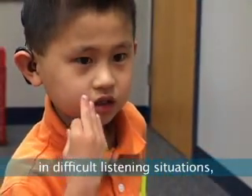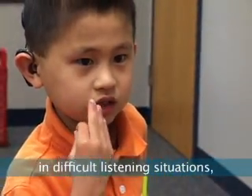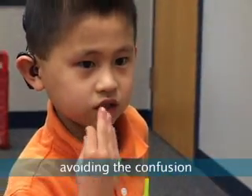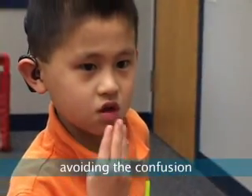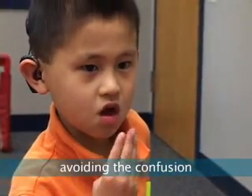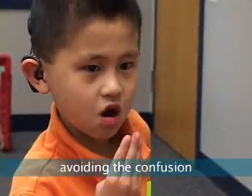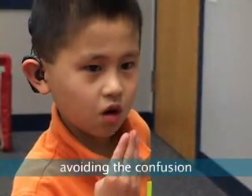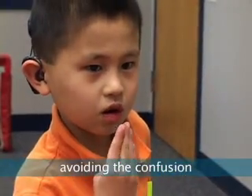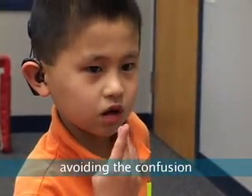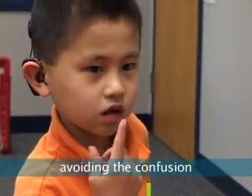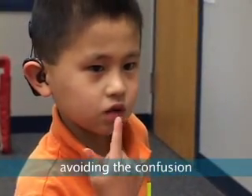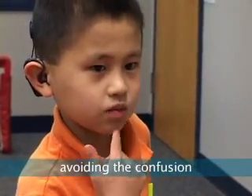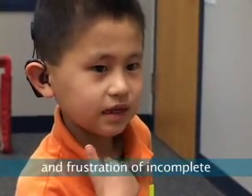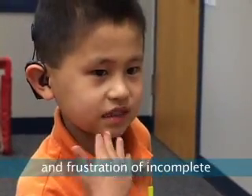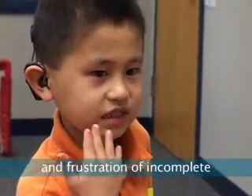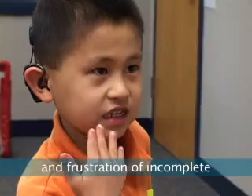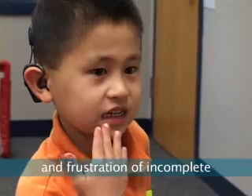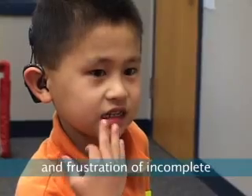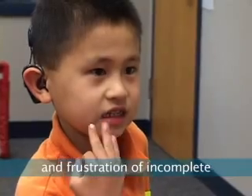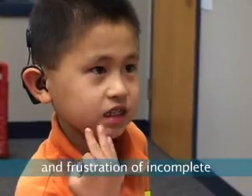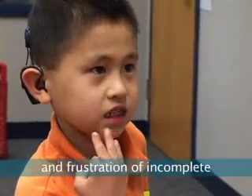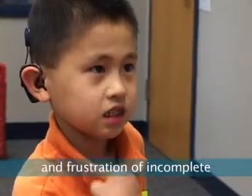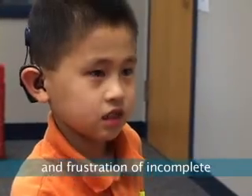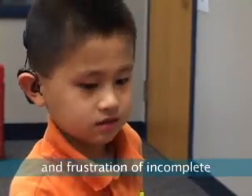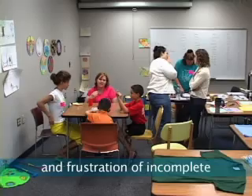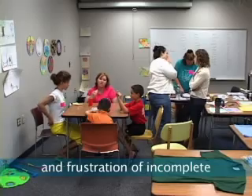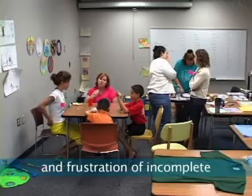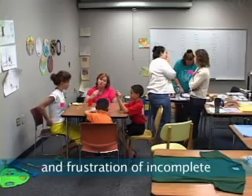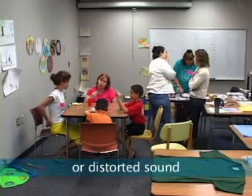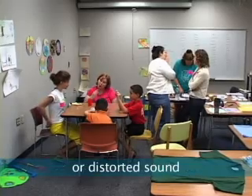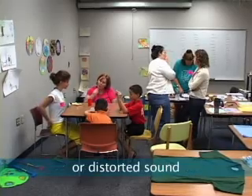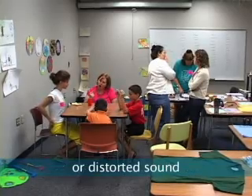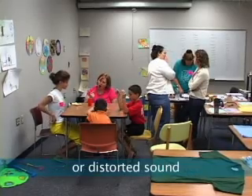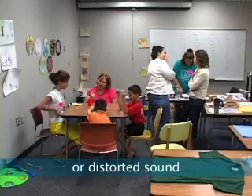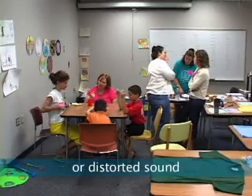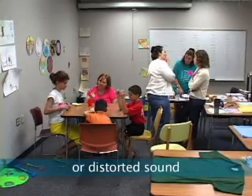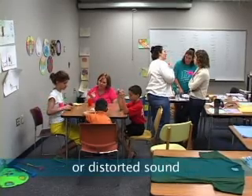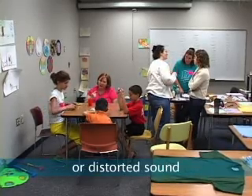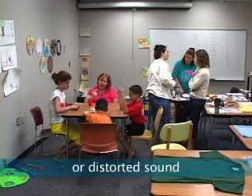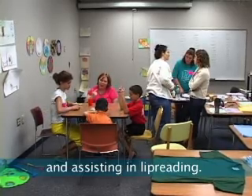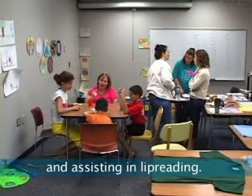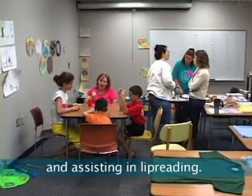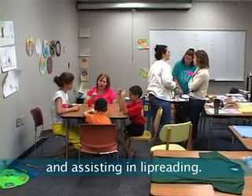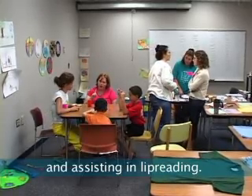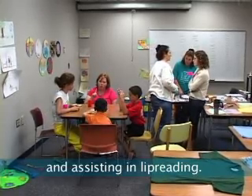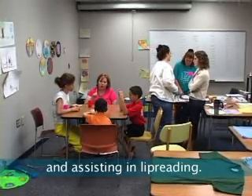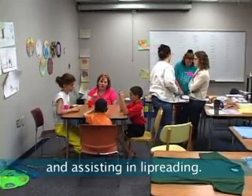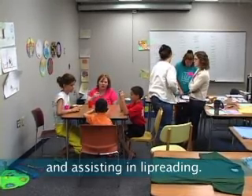avoiding the confusion and frustration of incomplete or distorted sound, and assisting in lip reading.